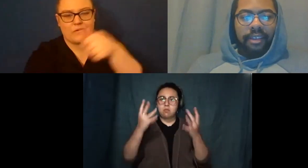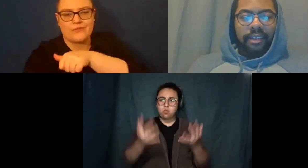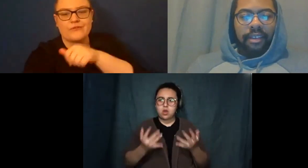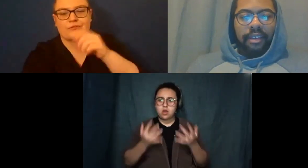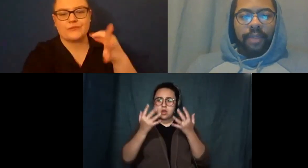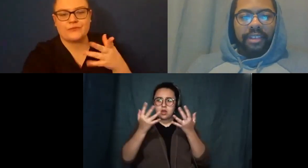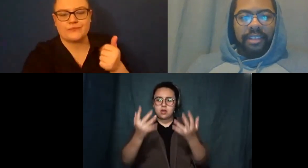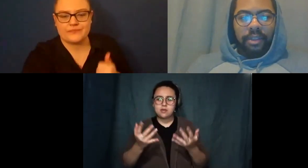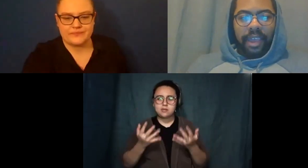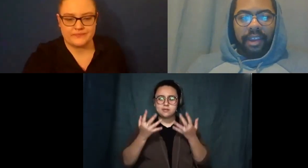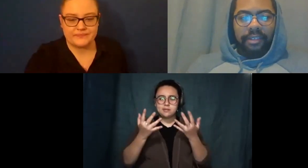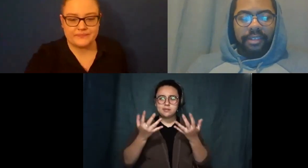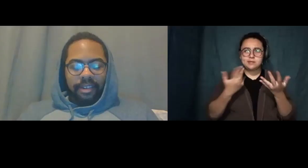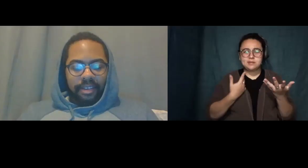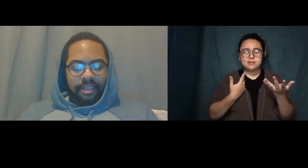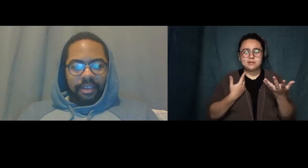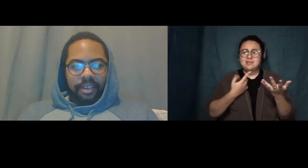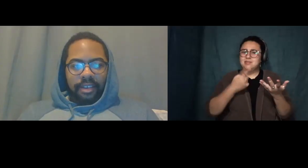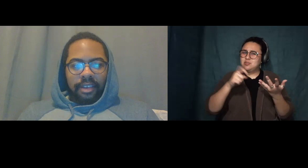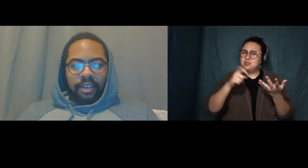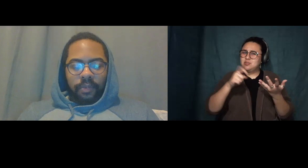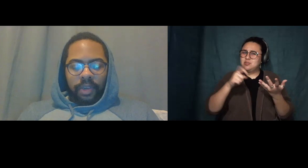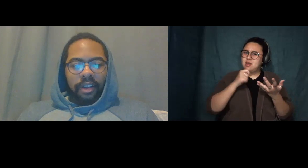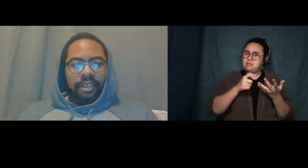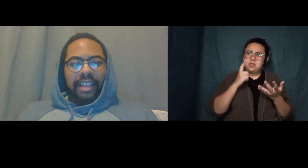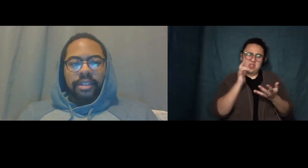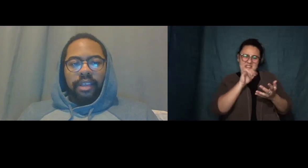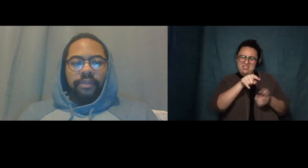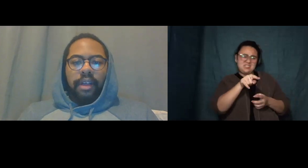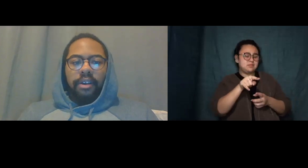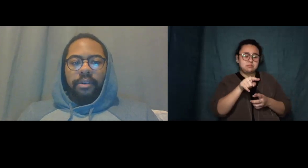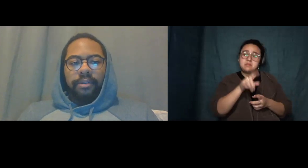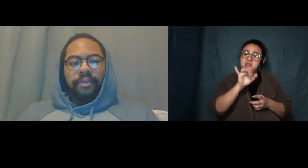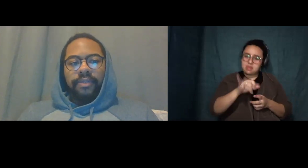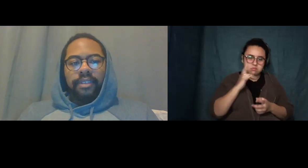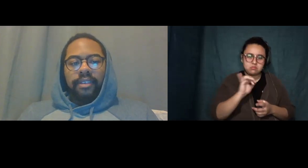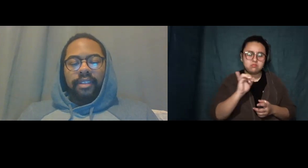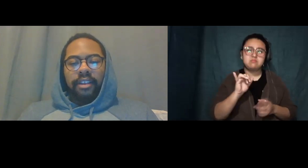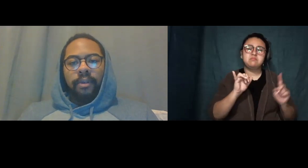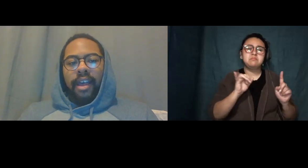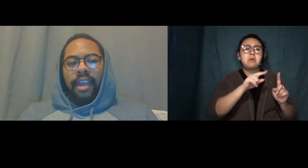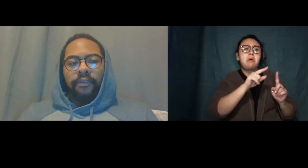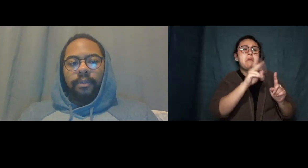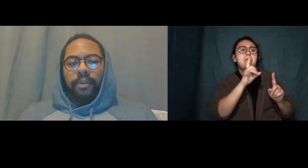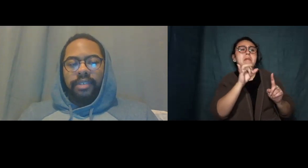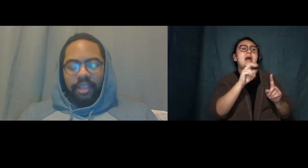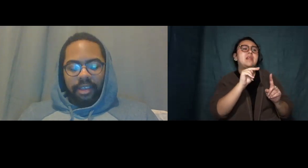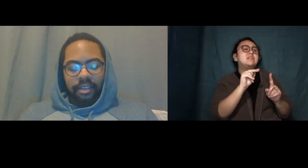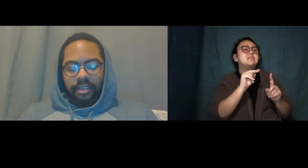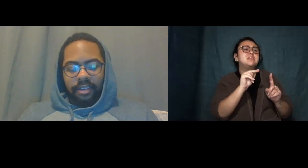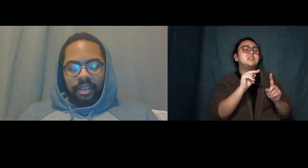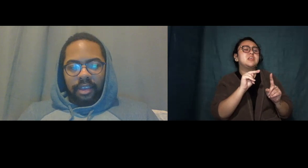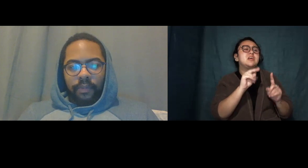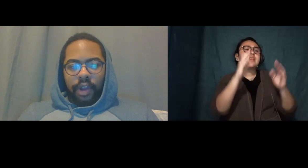but this is the way it is. We call the lesser evil uncle, like a cry out for mercy,